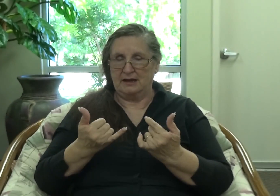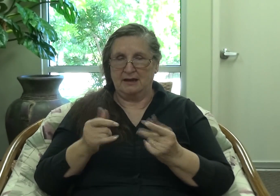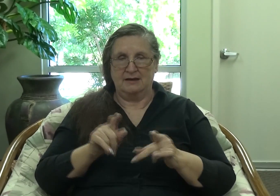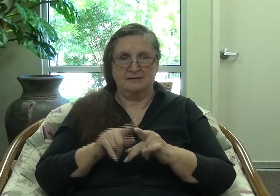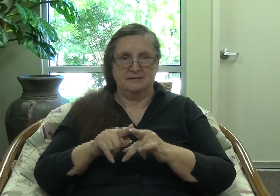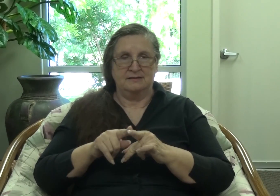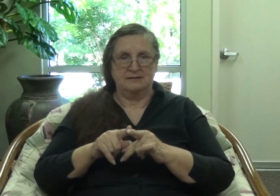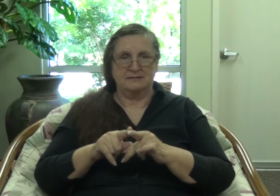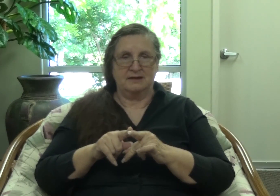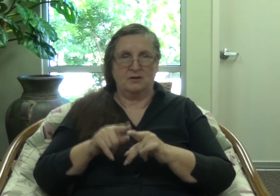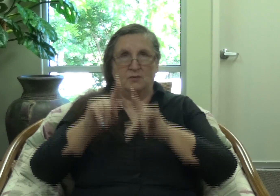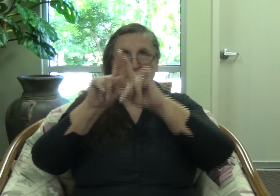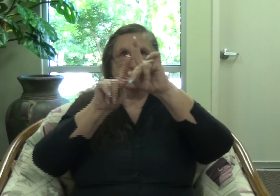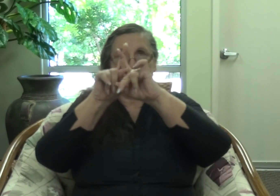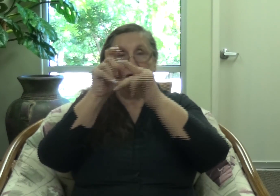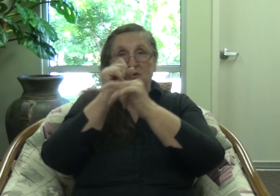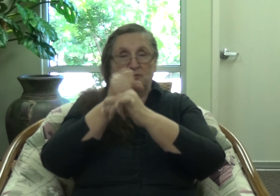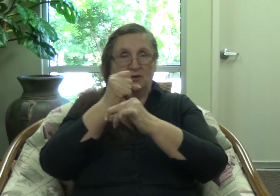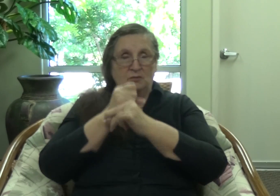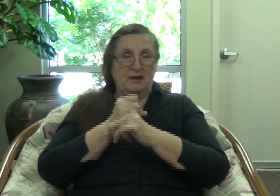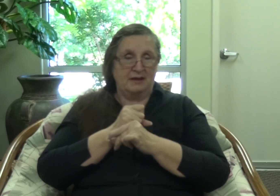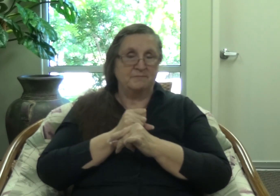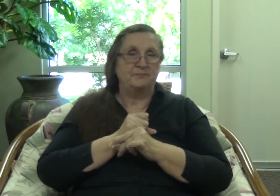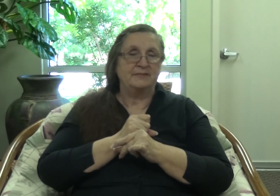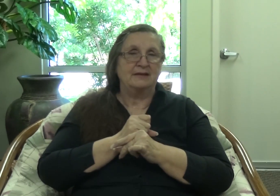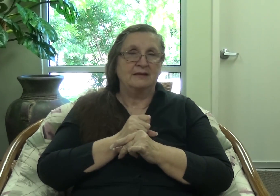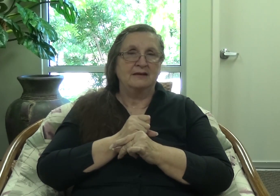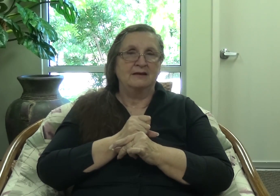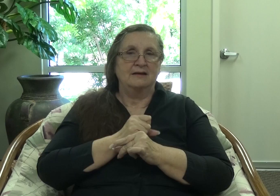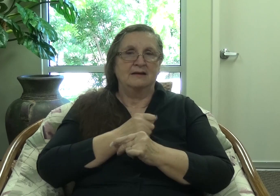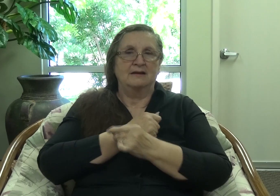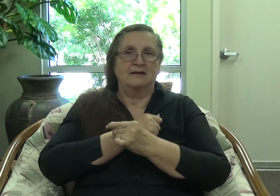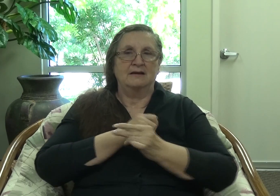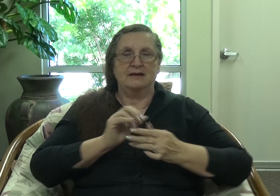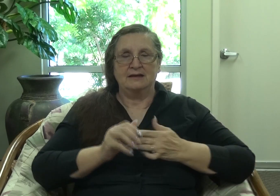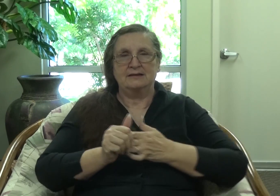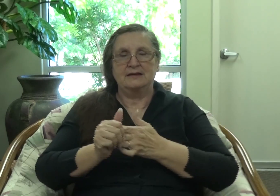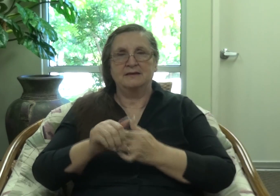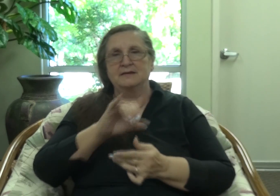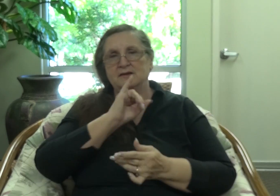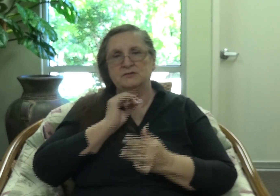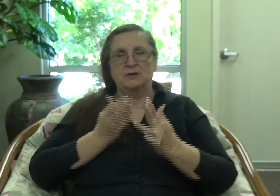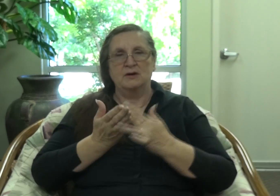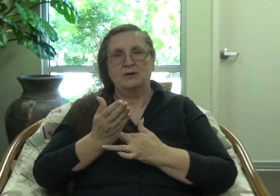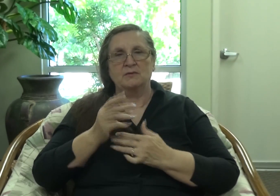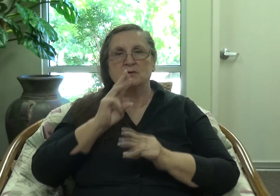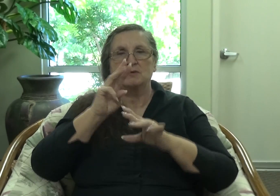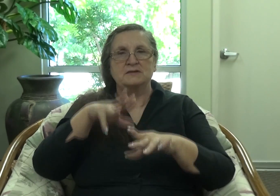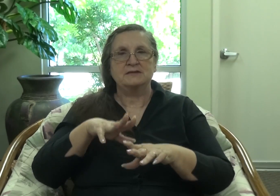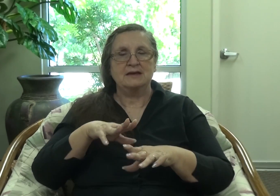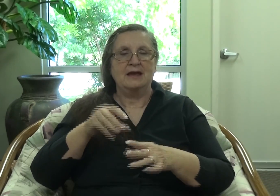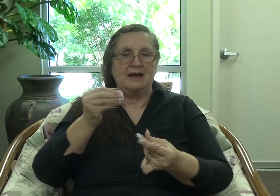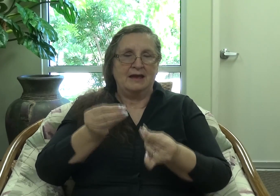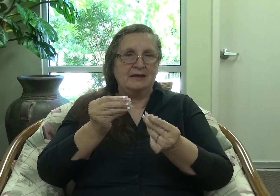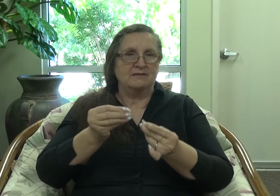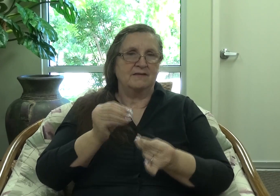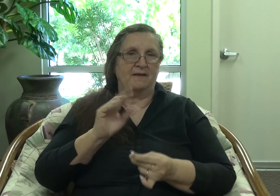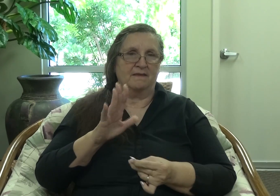when he hung the stars in the sky. He led the Israelites to the Red Sea. He fed the 5,000. Then it says,